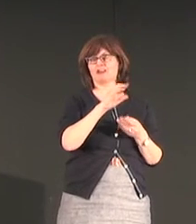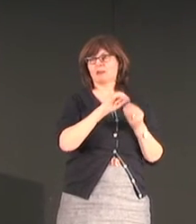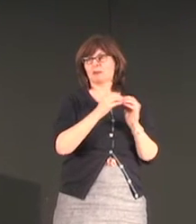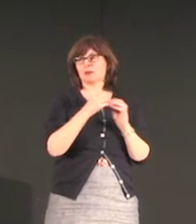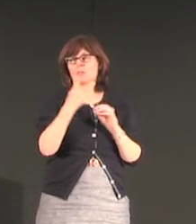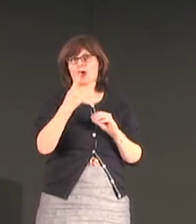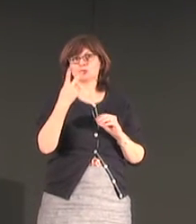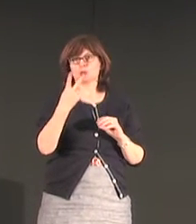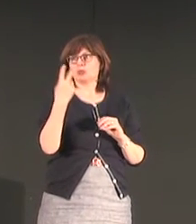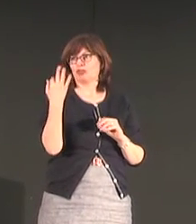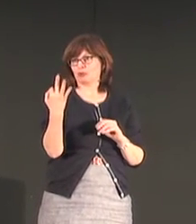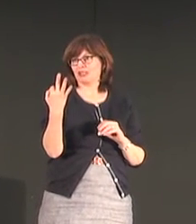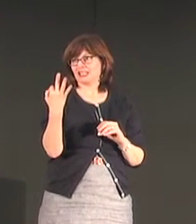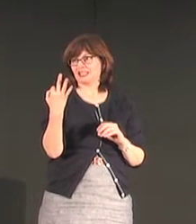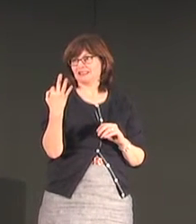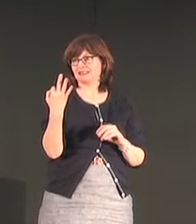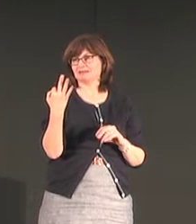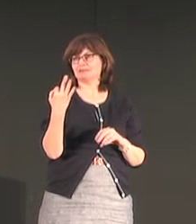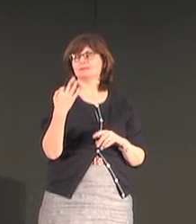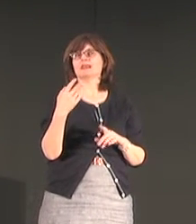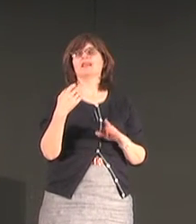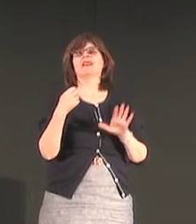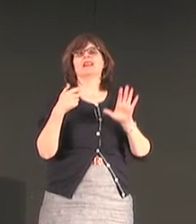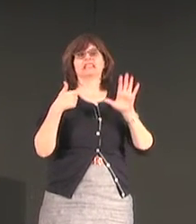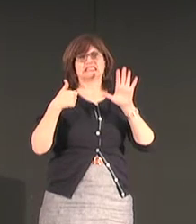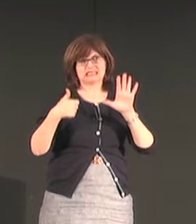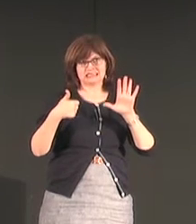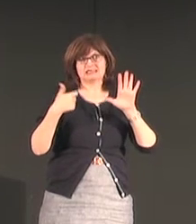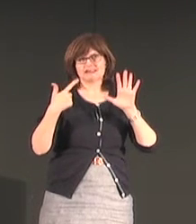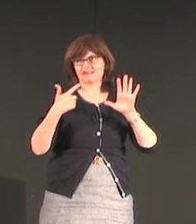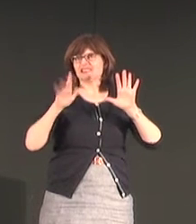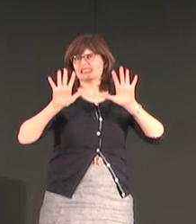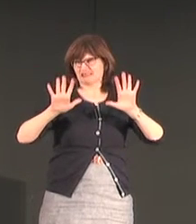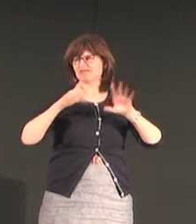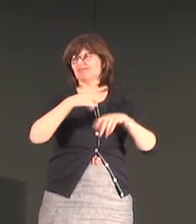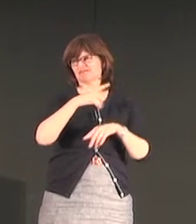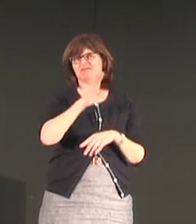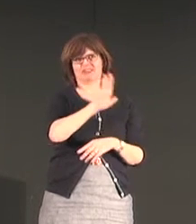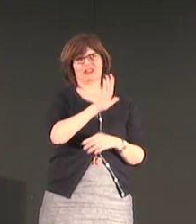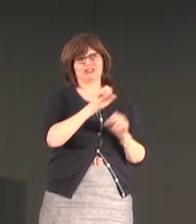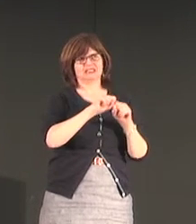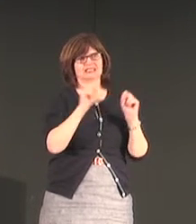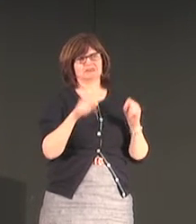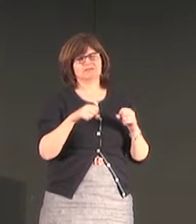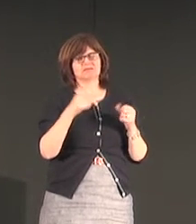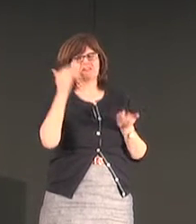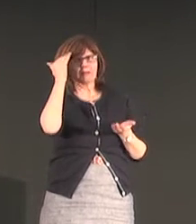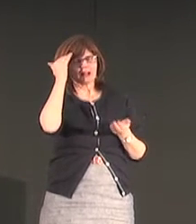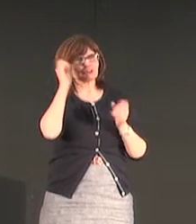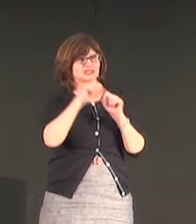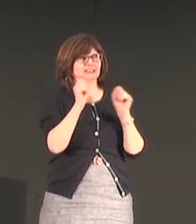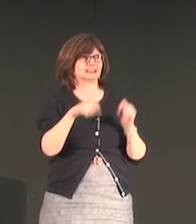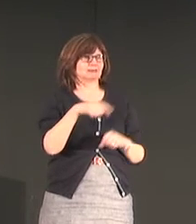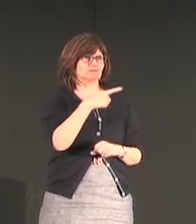but numbers are certainly very important and you saw in the examples on the videotape when they were counting the number of combs